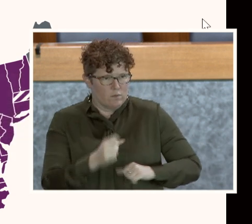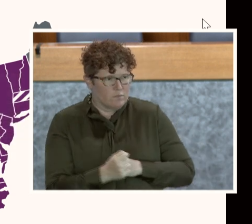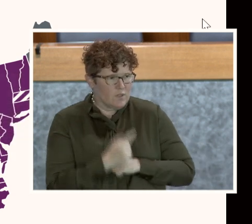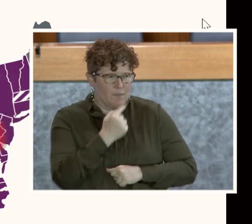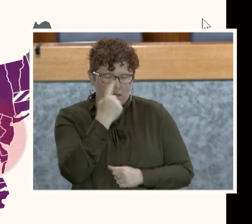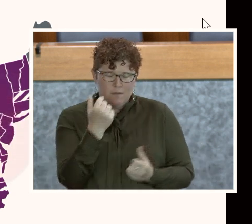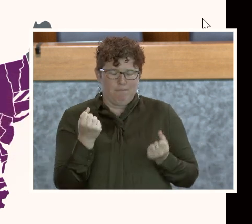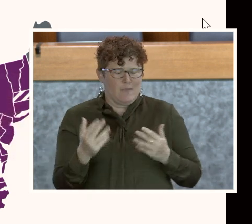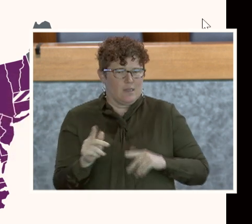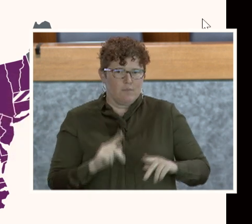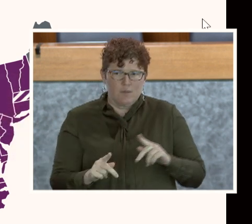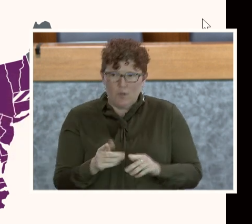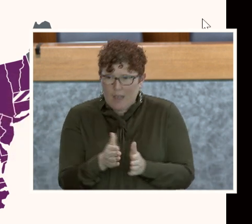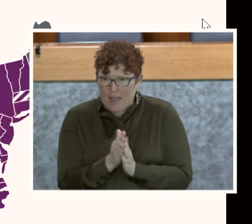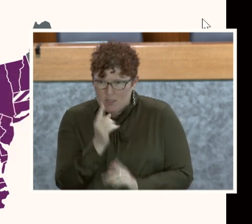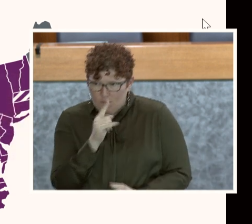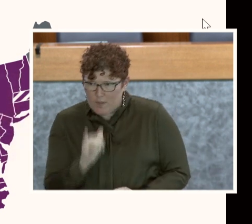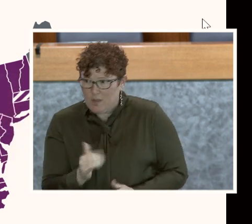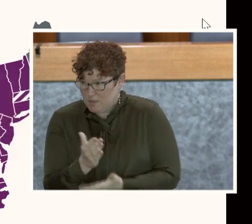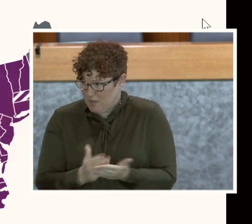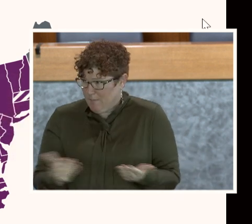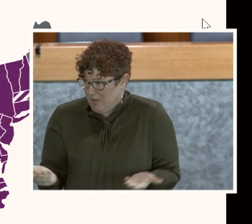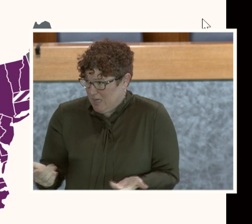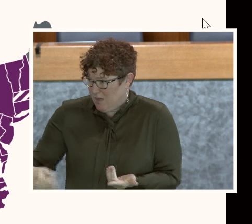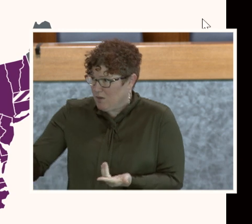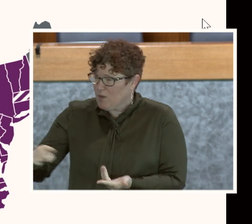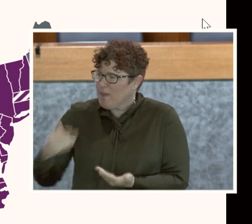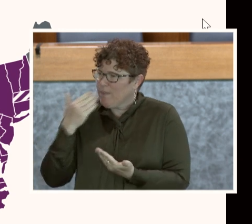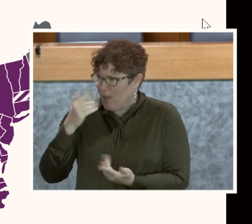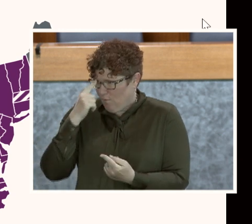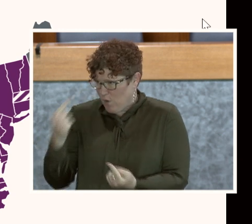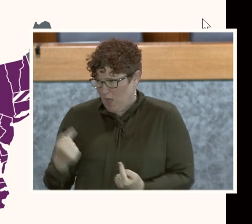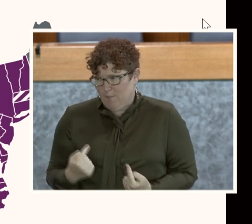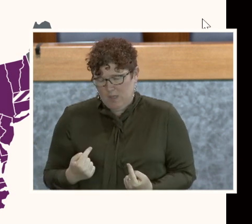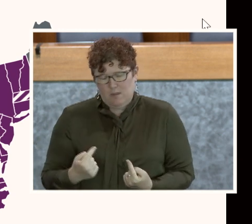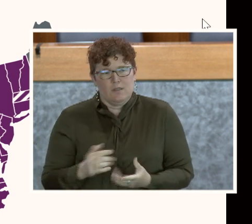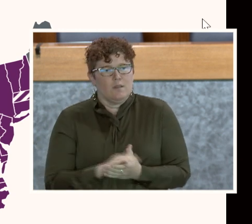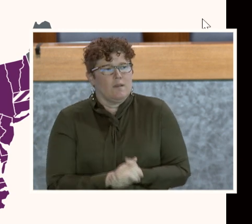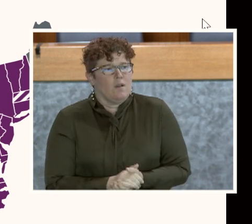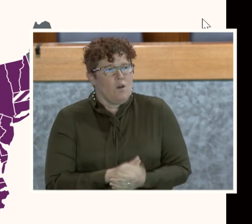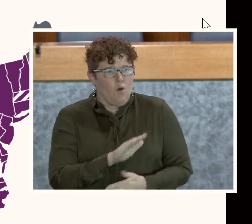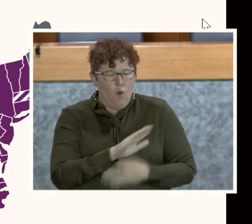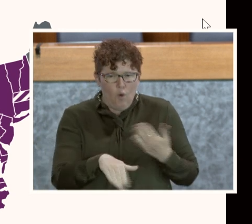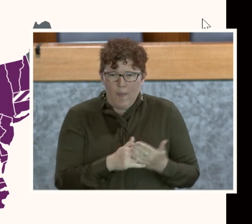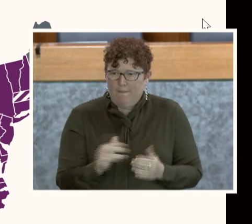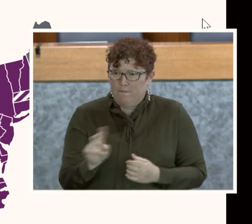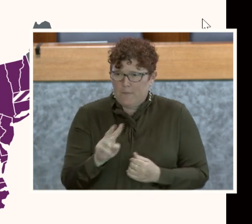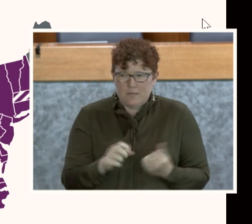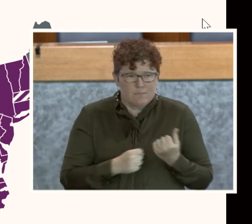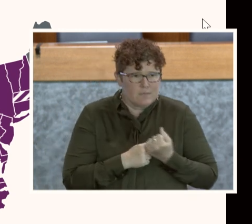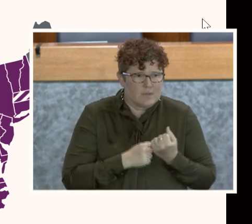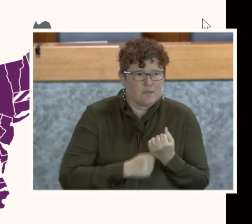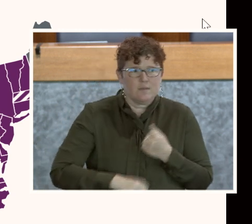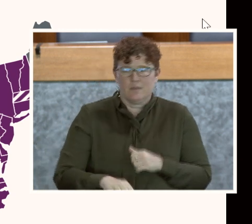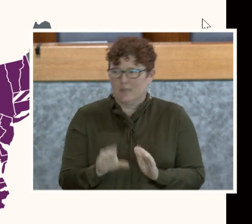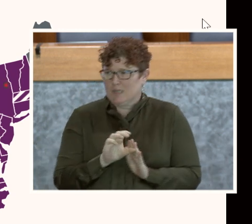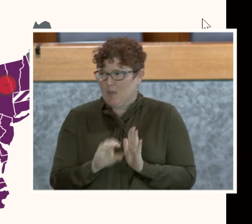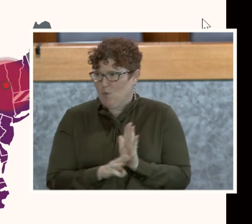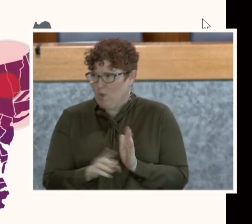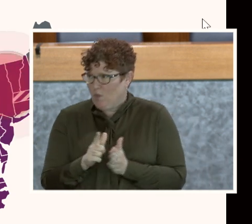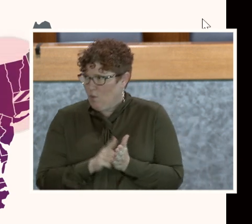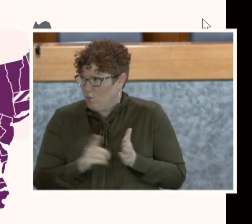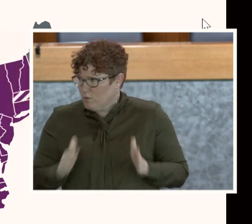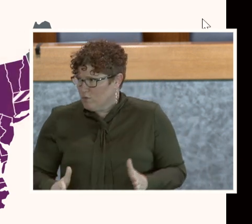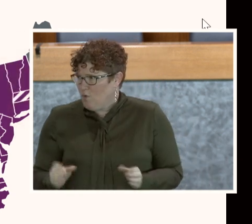lot of people asked for it. Some of them are in this room. Thank you for coming. All the victim advocates and the commonwealth's attorney's